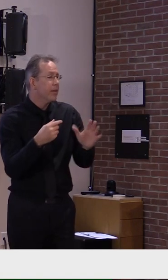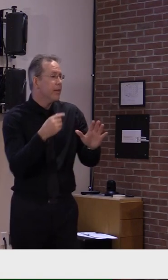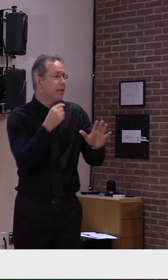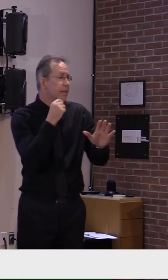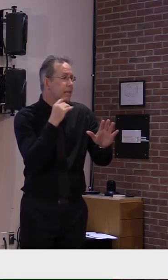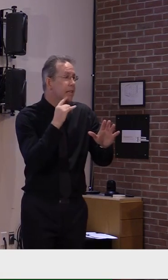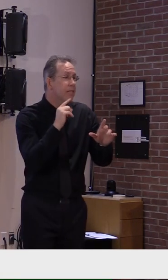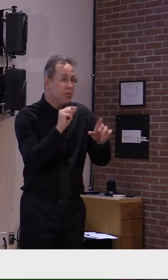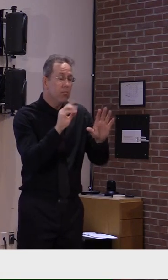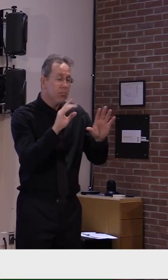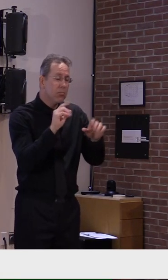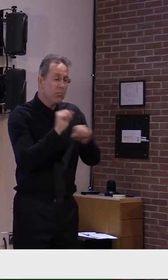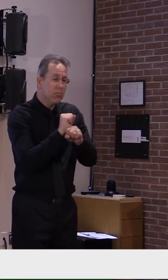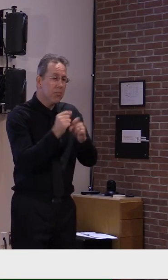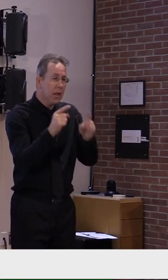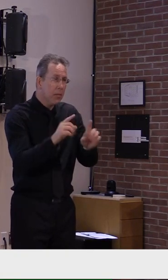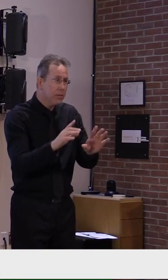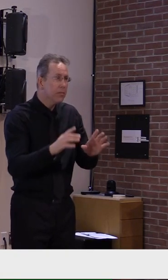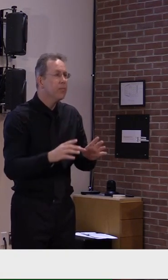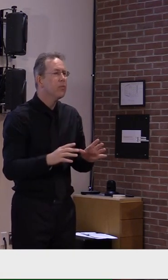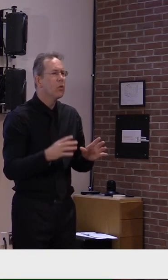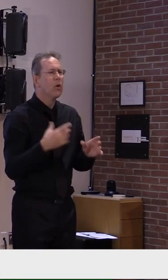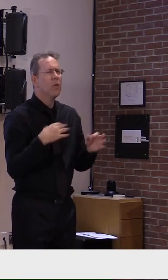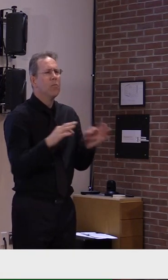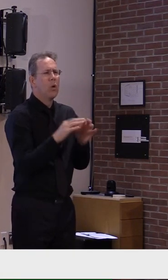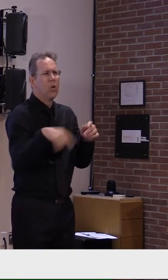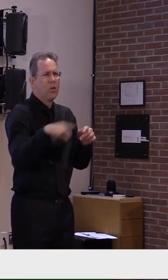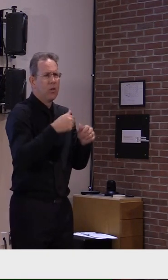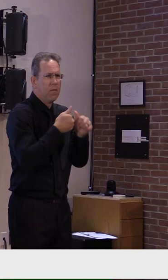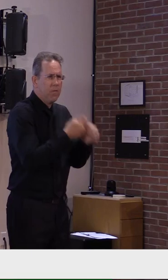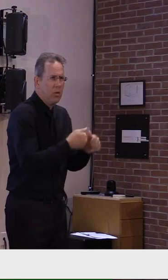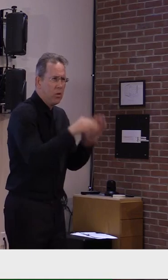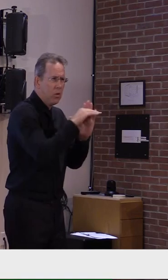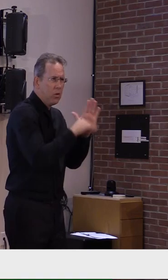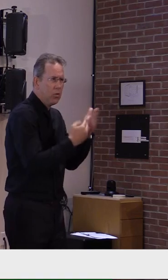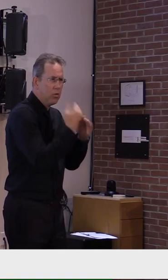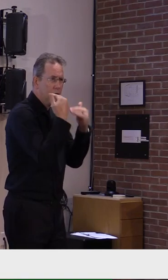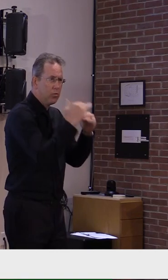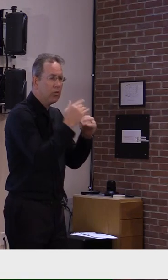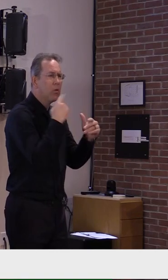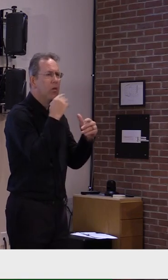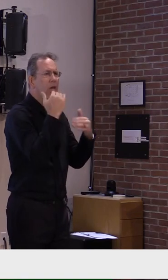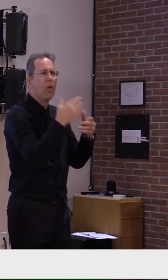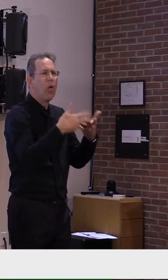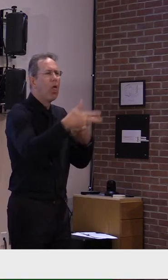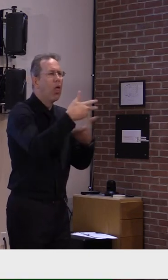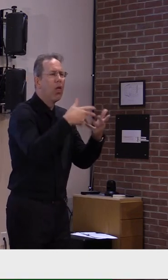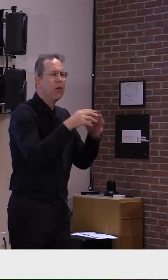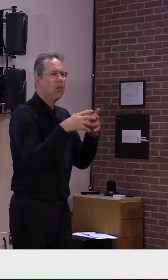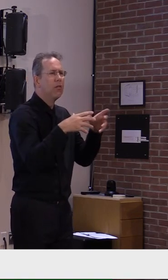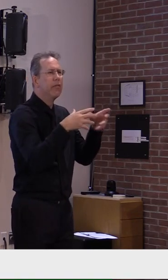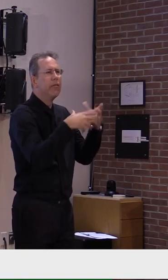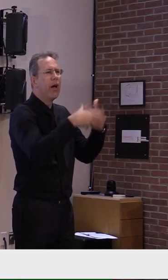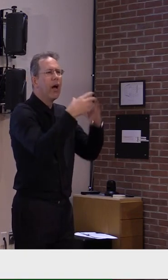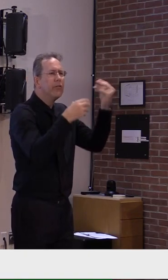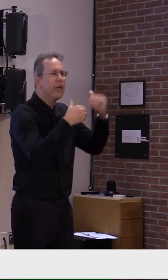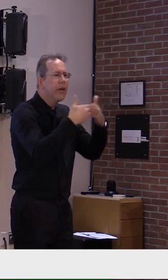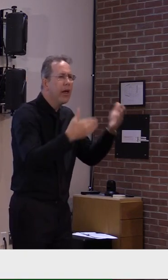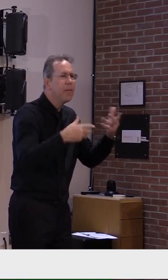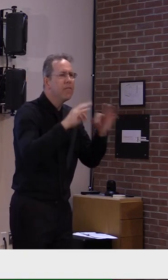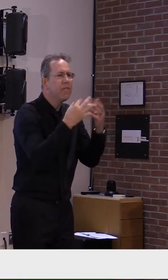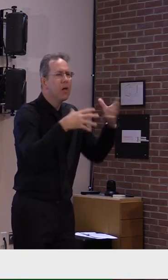14 days. So we really want to watch this case count and growth closely, and particularly over that sort of 8, 9, 10,